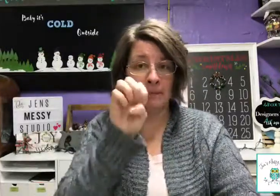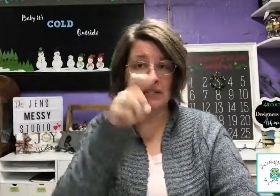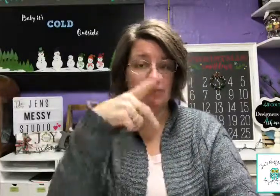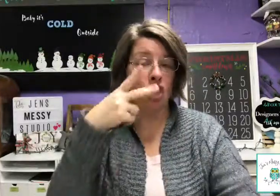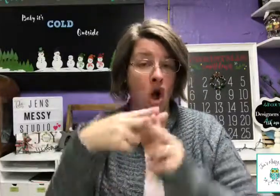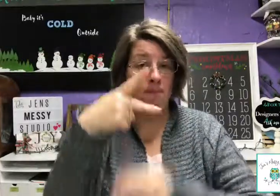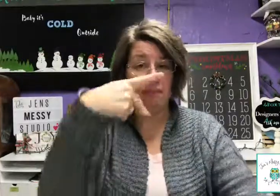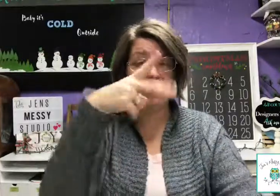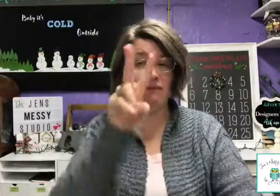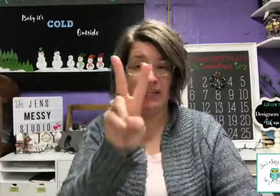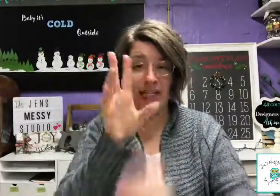it's called BB,